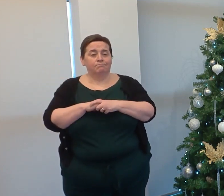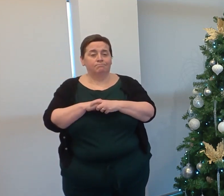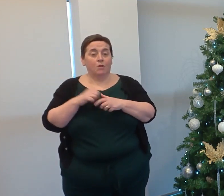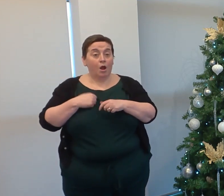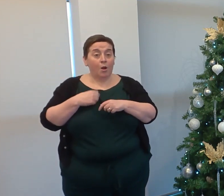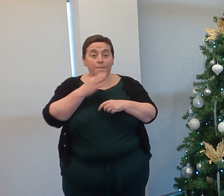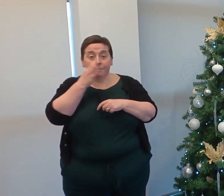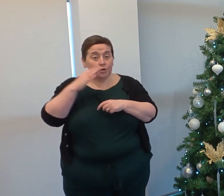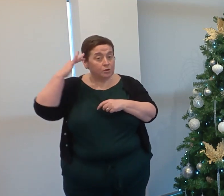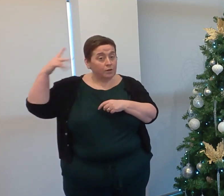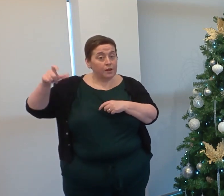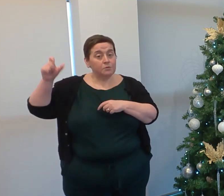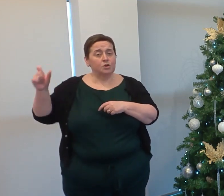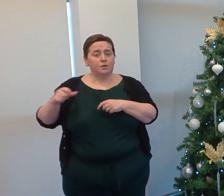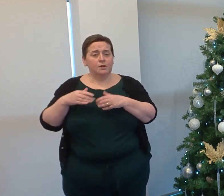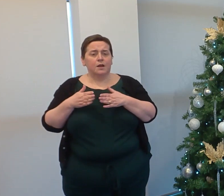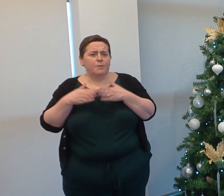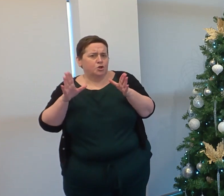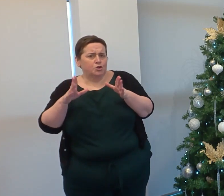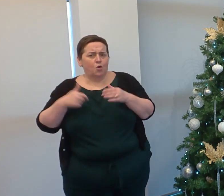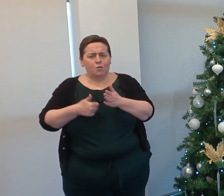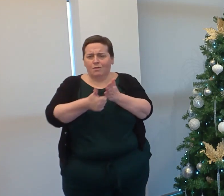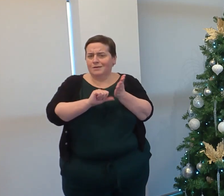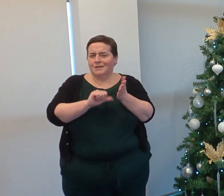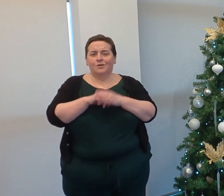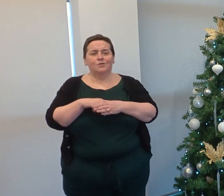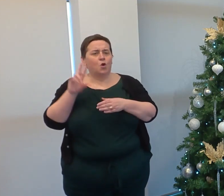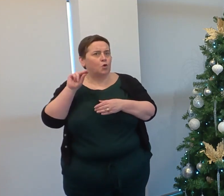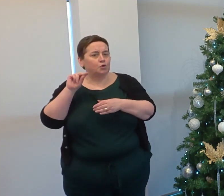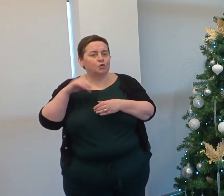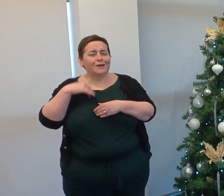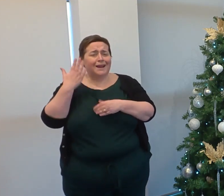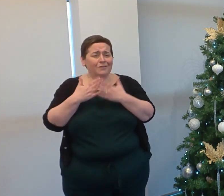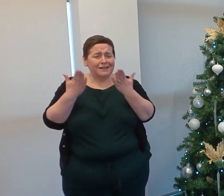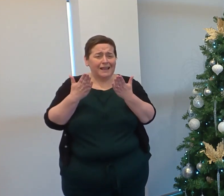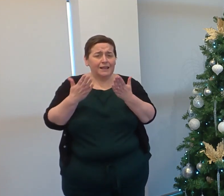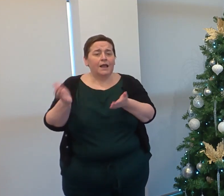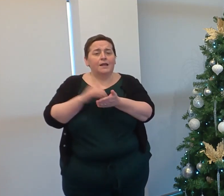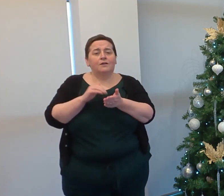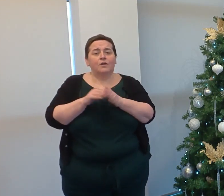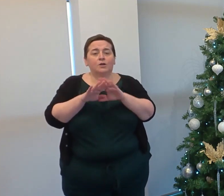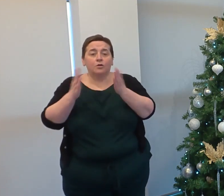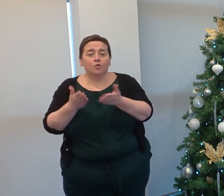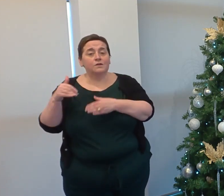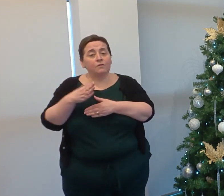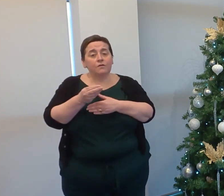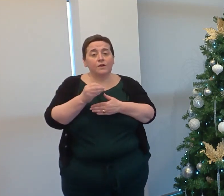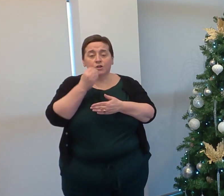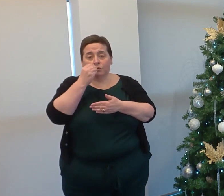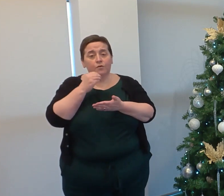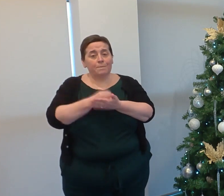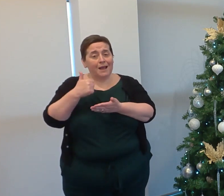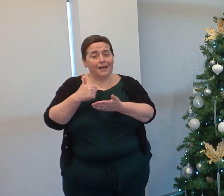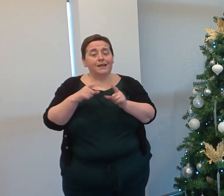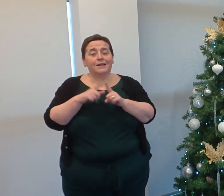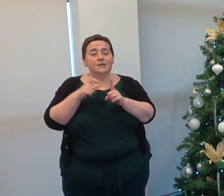Our beauty therapy students have been showcasing their exceptional practical skills in Twitter Daily and have contributed to the Loaves and Fishes Food Bank